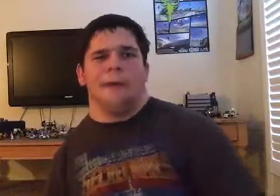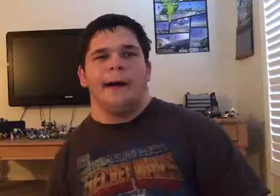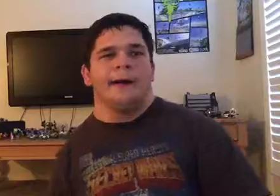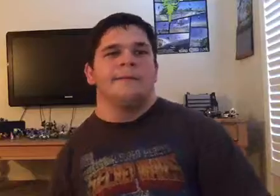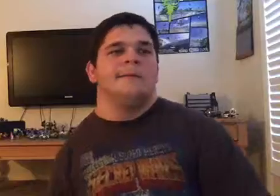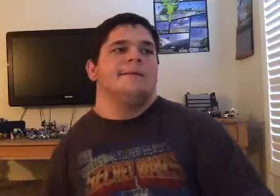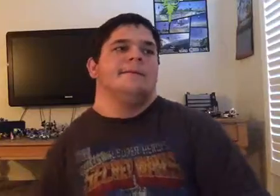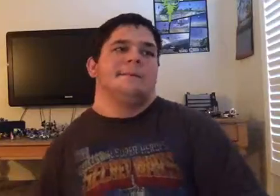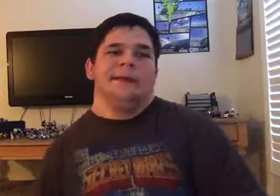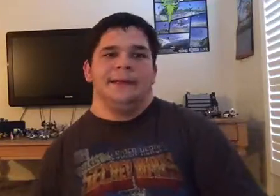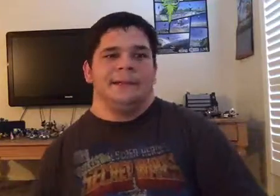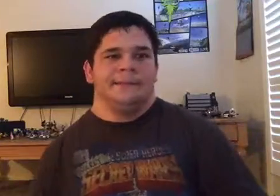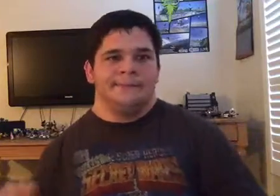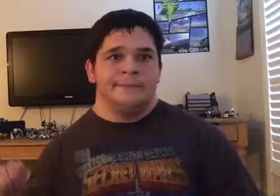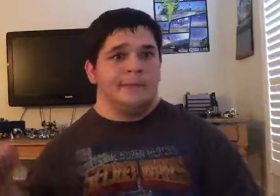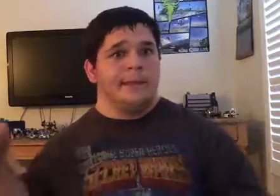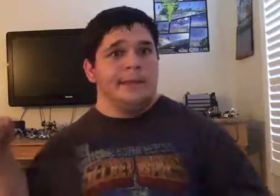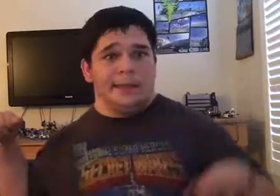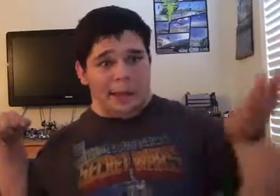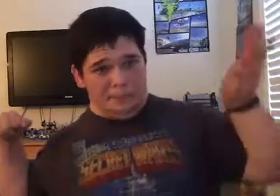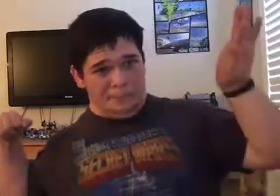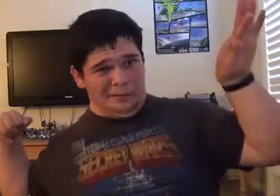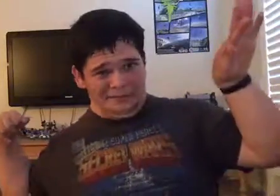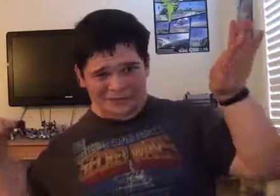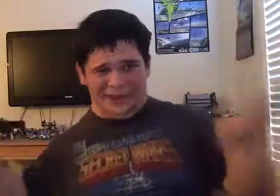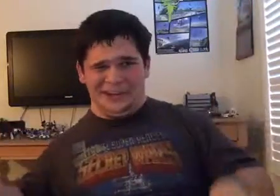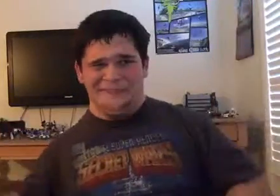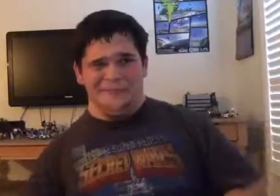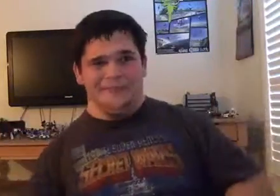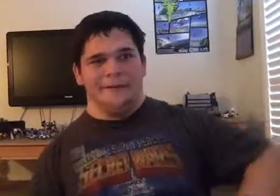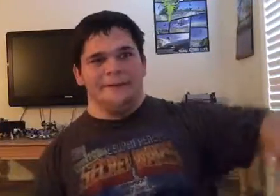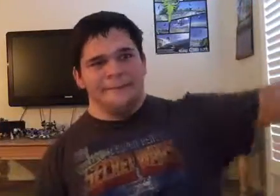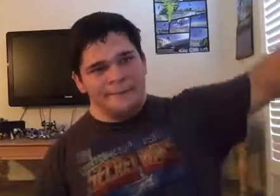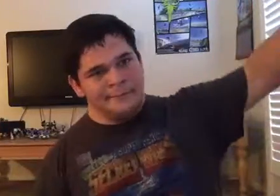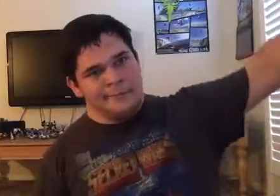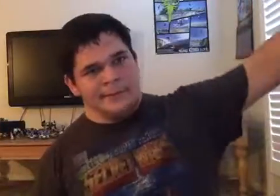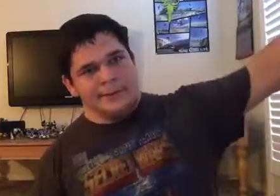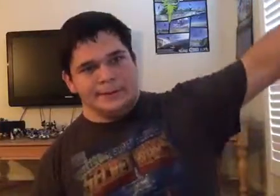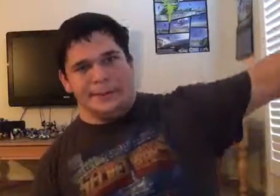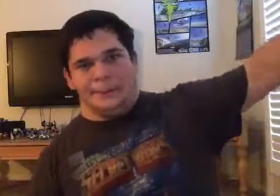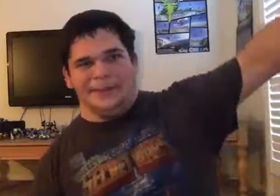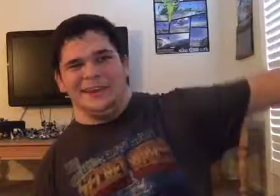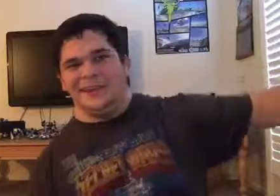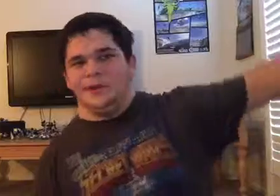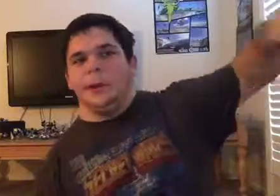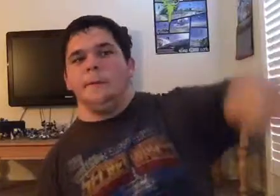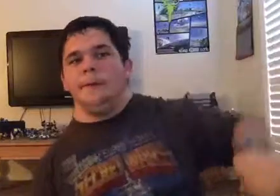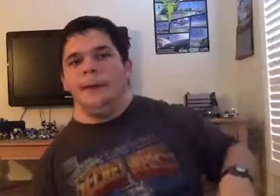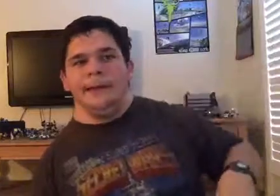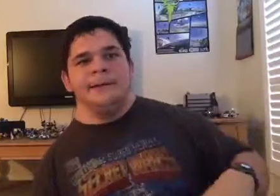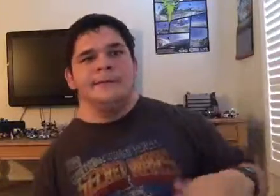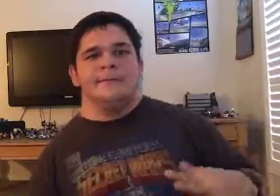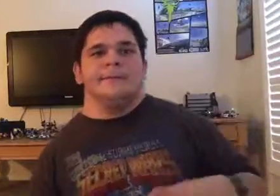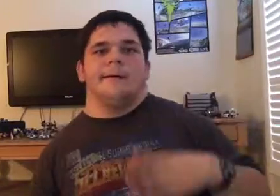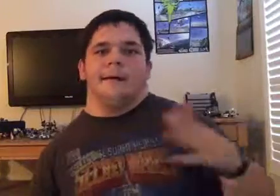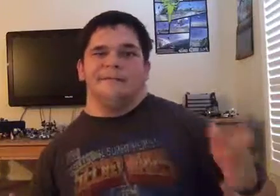pack would be that bus lady from the demolition derby. I